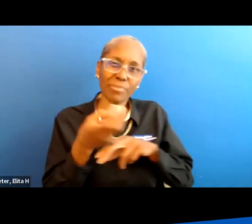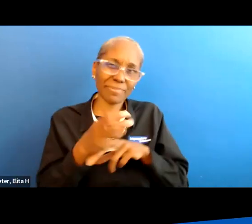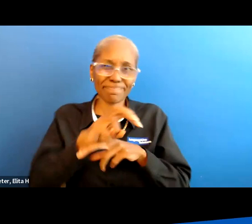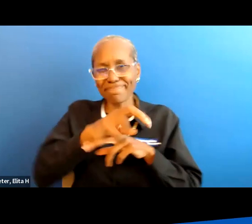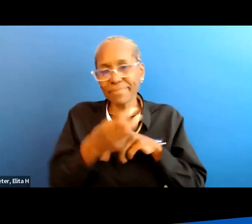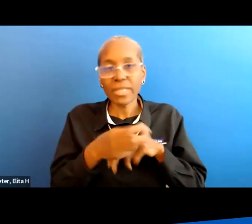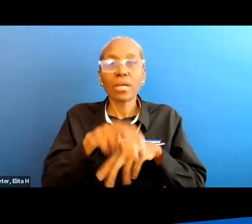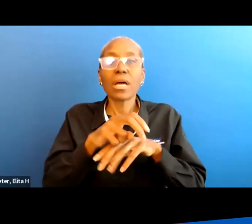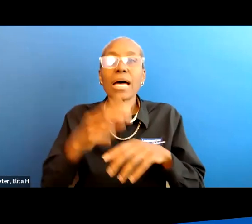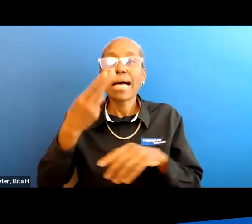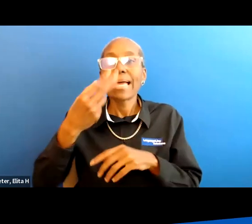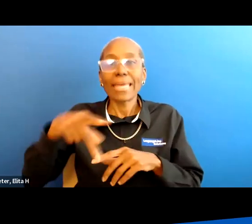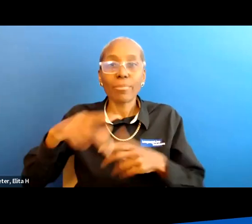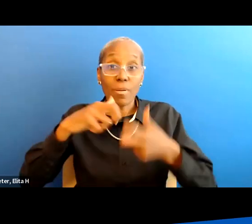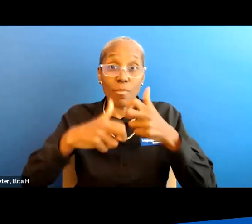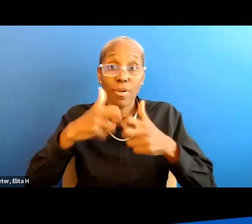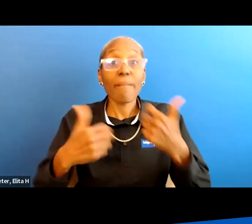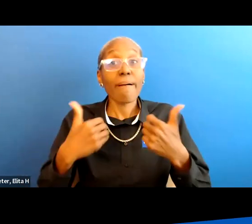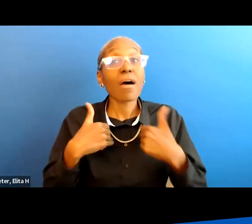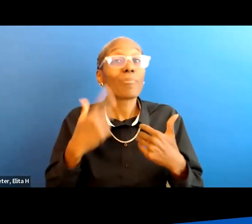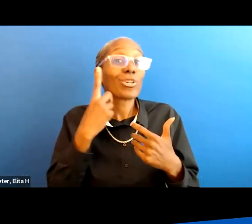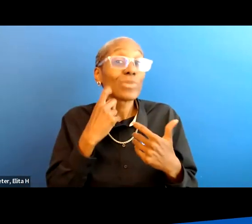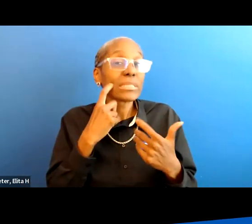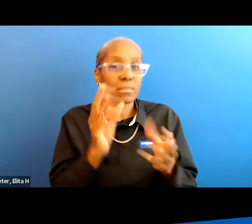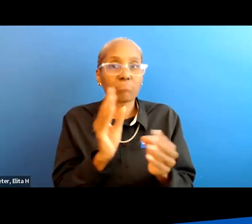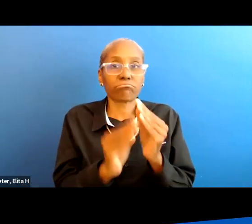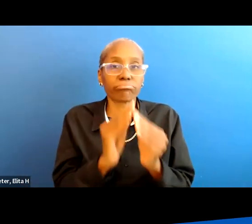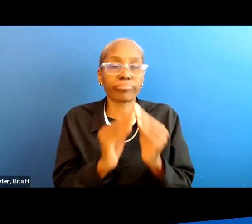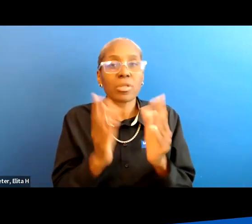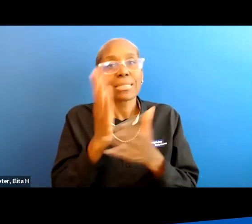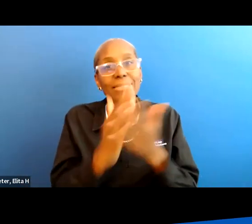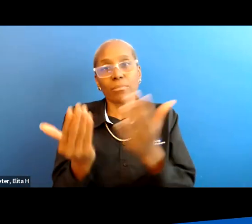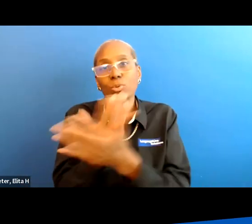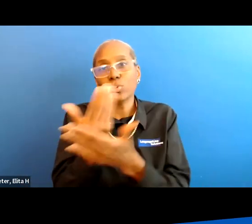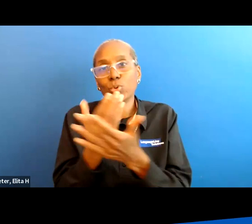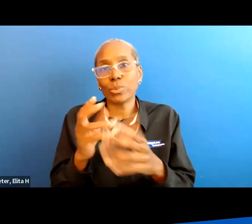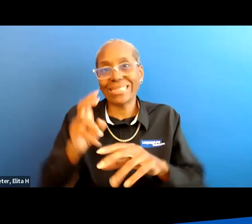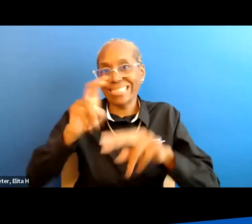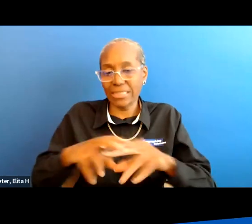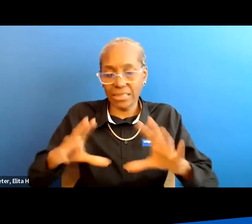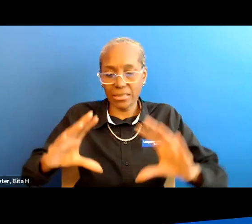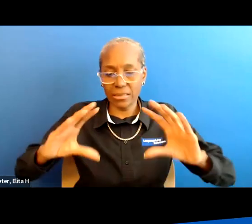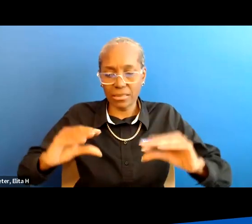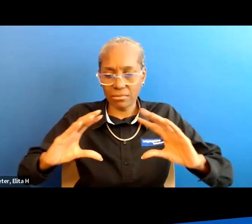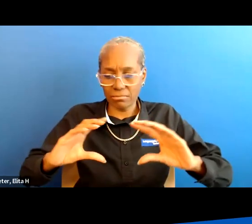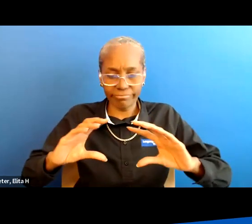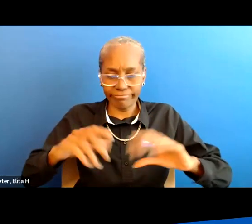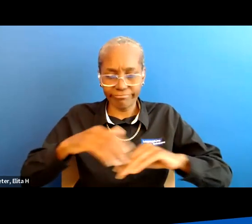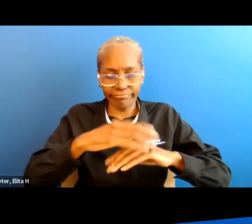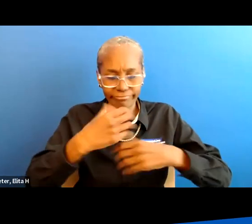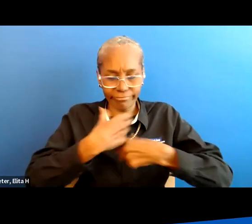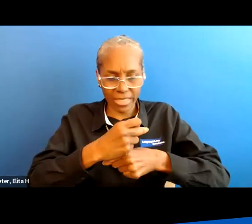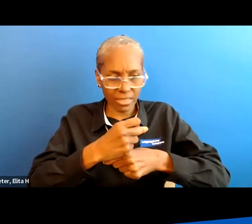some uh hip problems but lately that's all been corrected with some of the newer seating and some um better